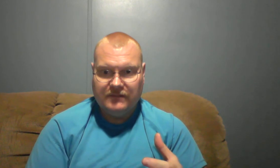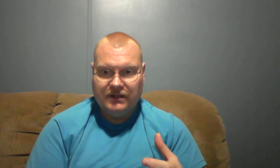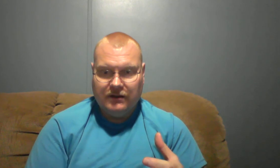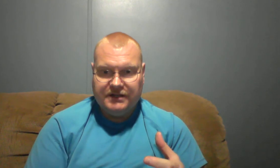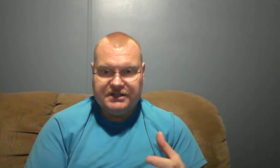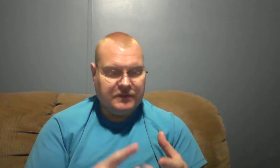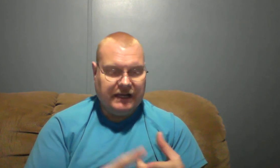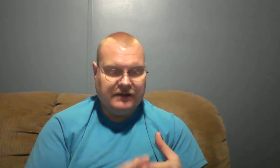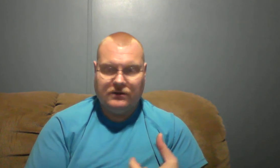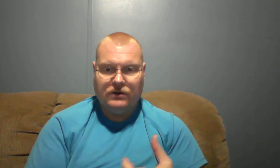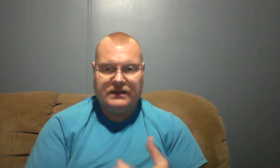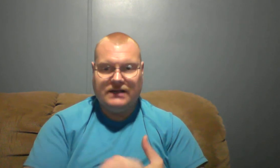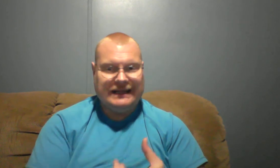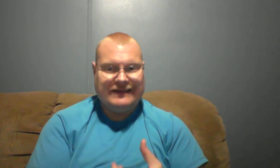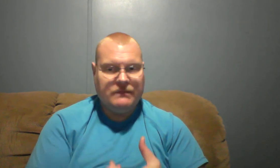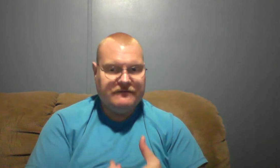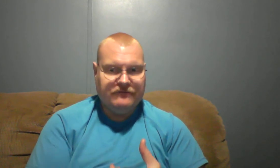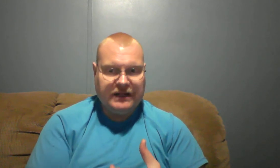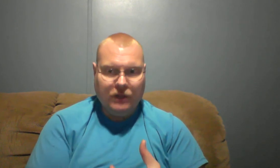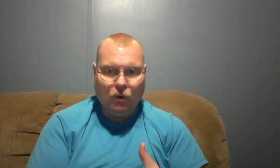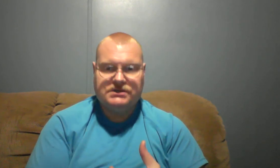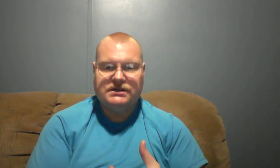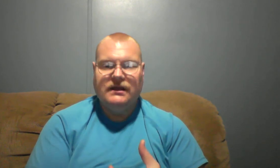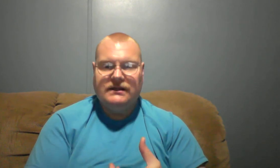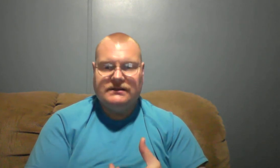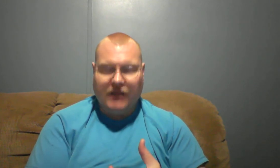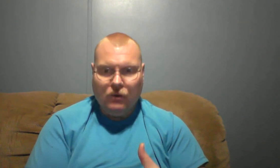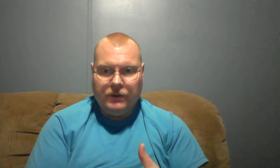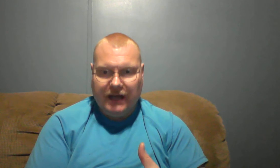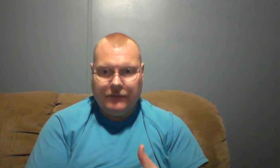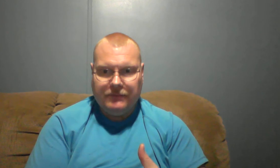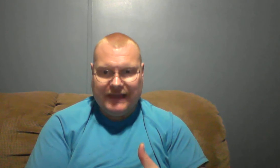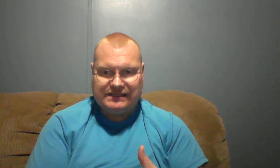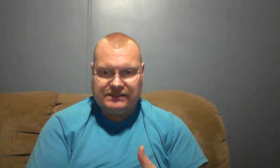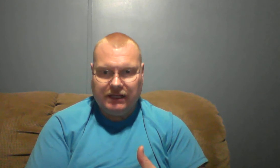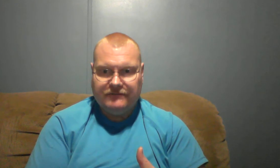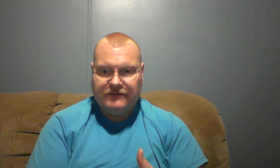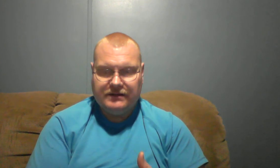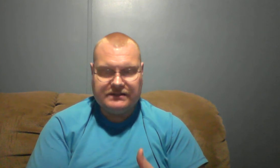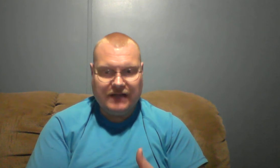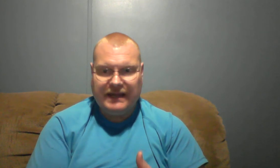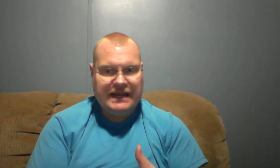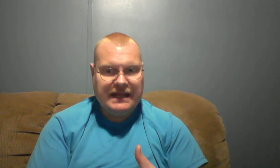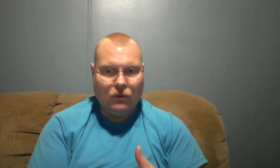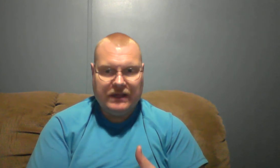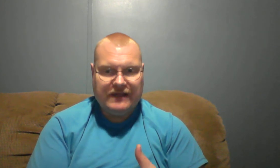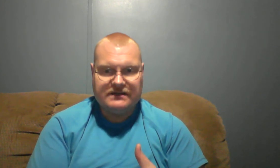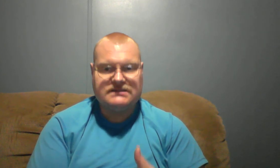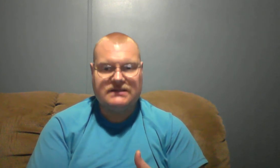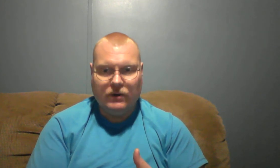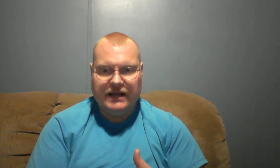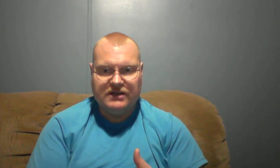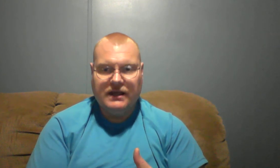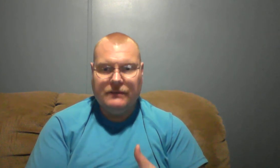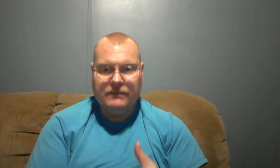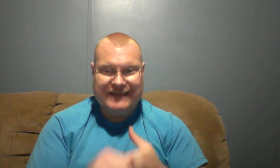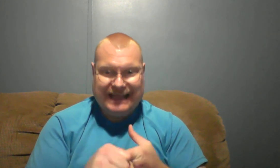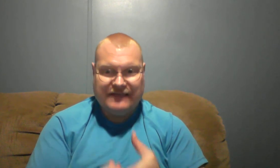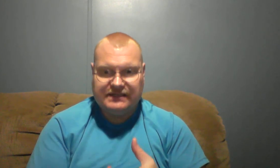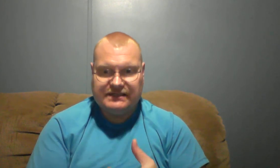just because the Lord has not given me free course to open up that stuff does not mean he won't give it to someone else but if he gives it to someone